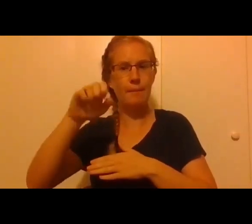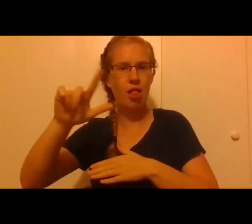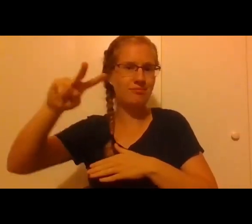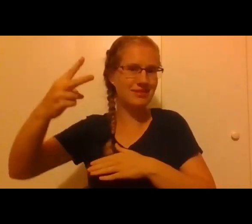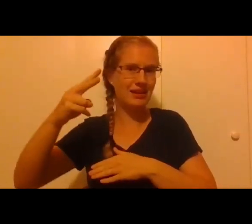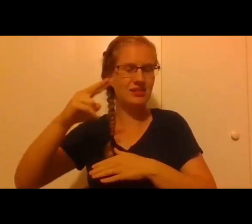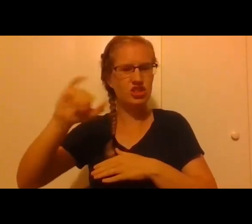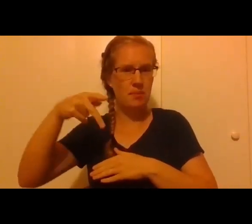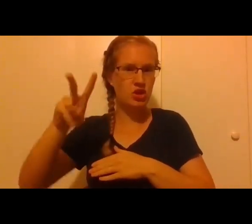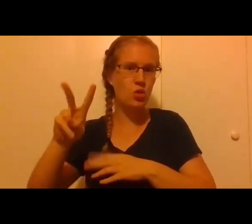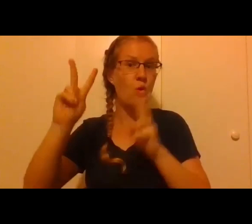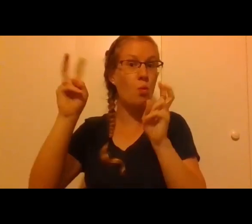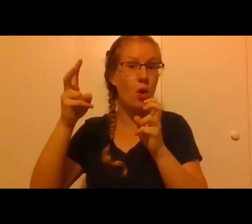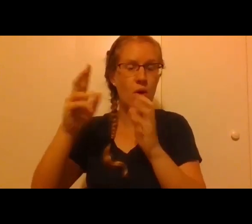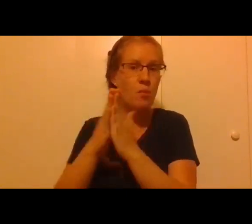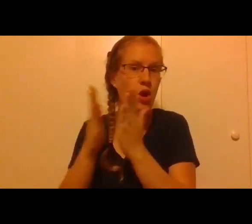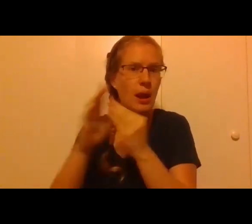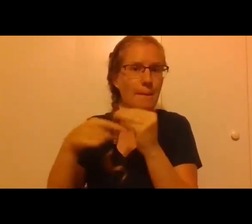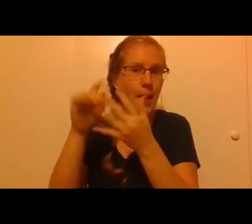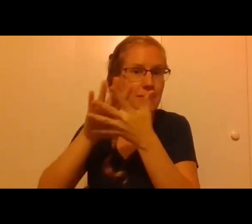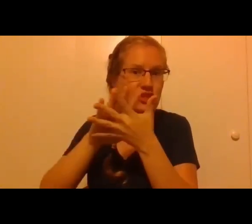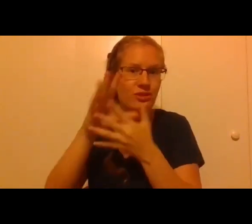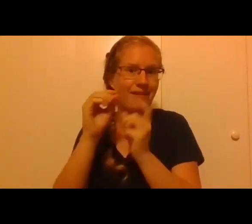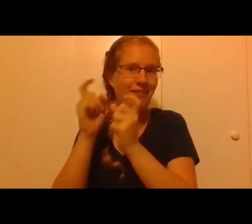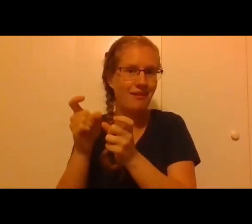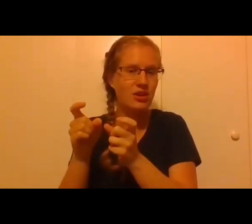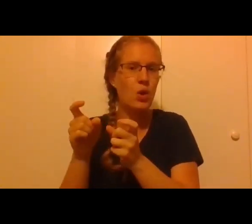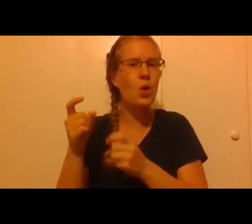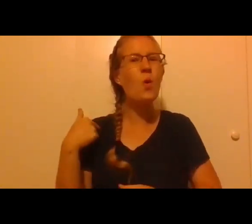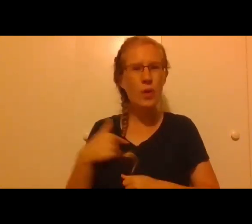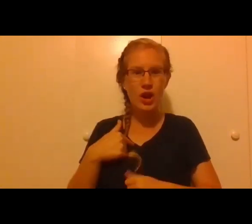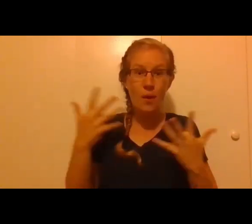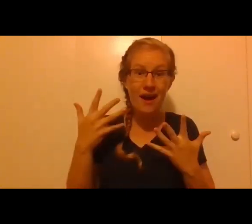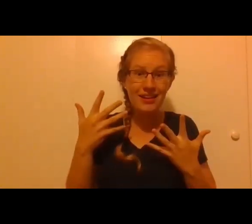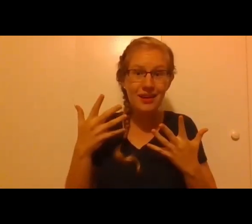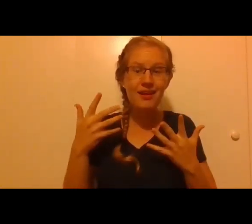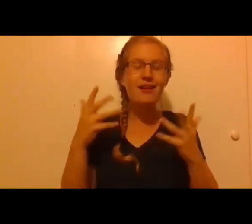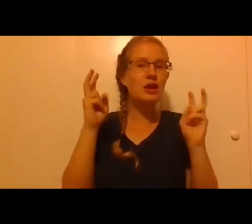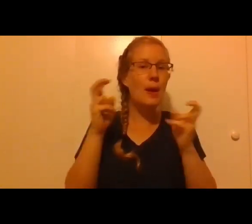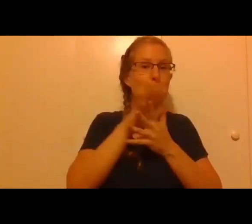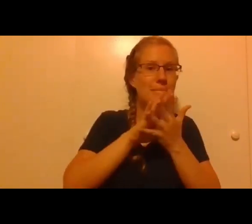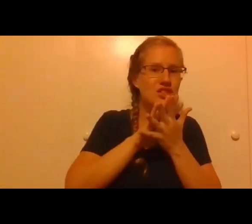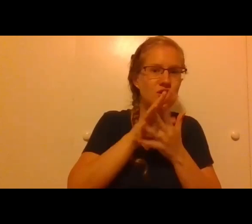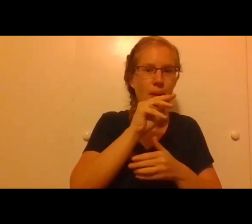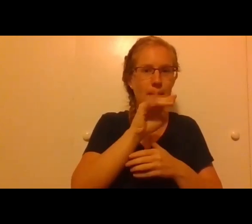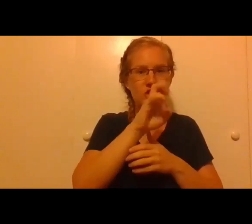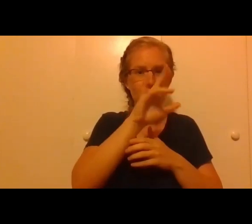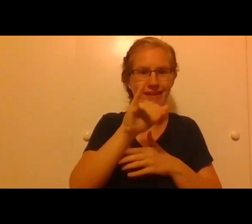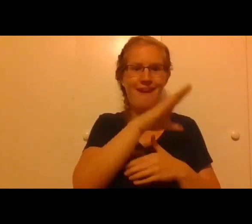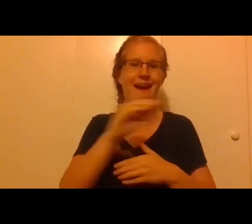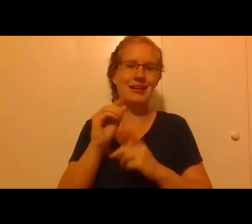book on mystery and gift. That's what we are. We are both a mystery and a gift, and that's